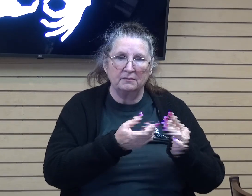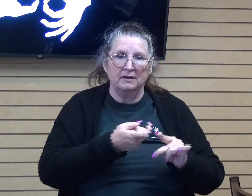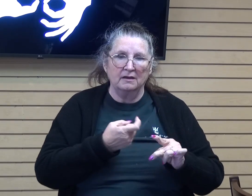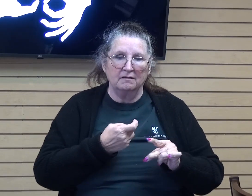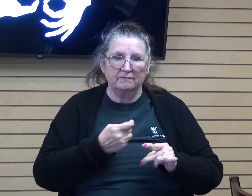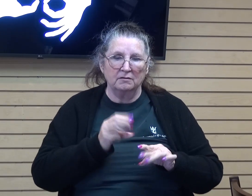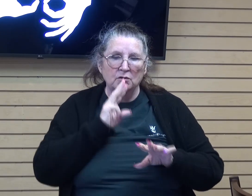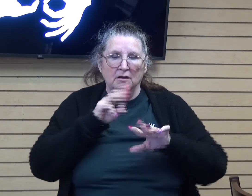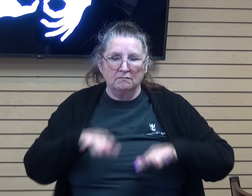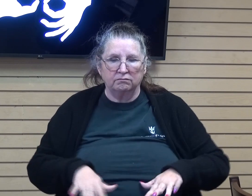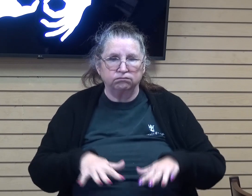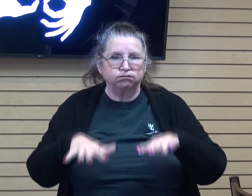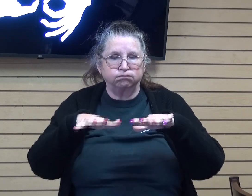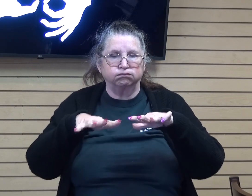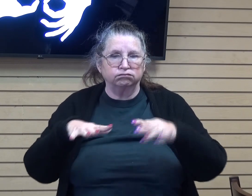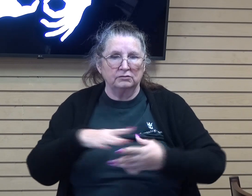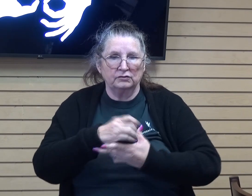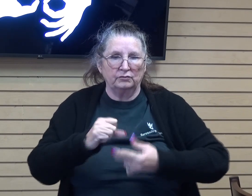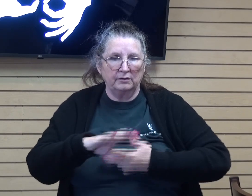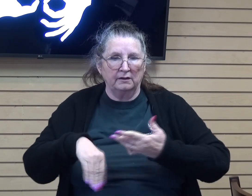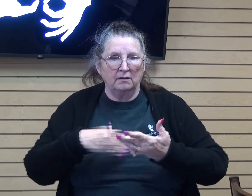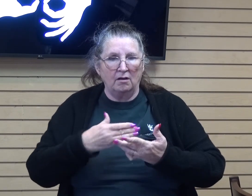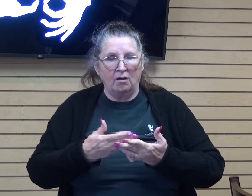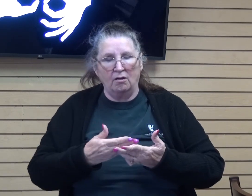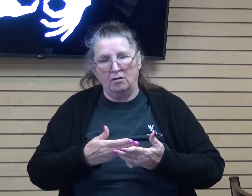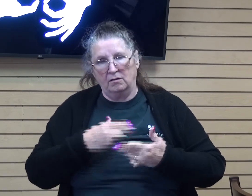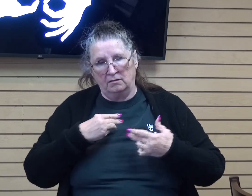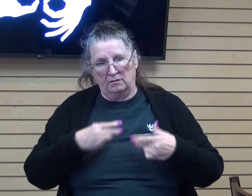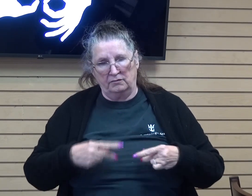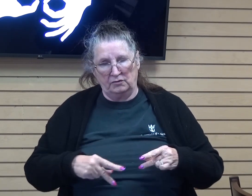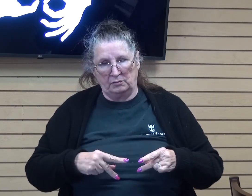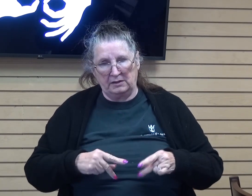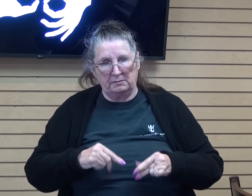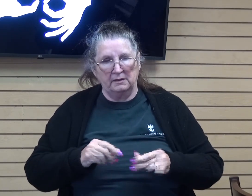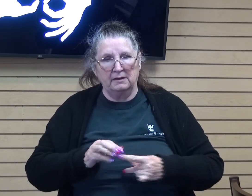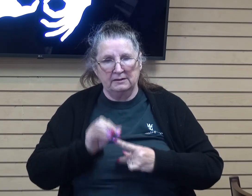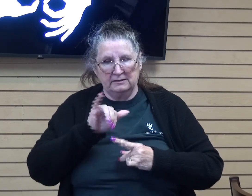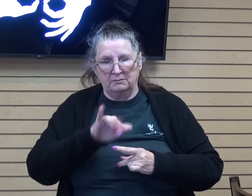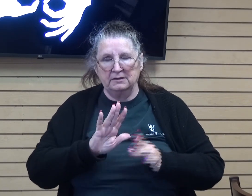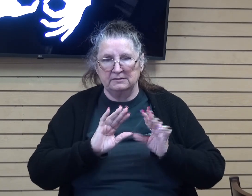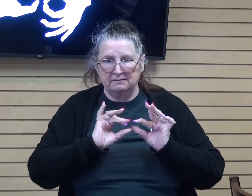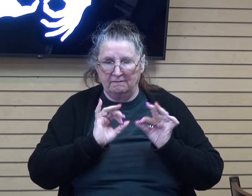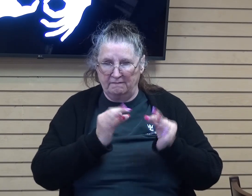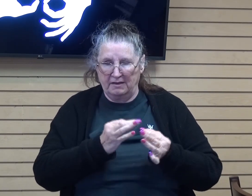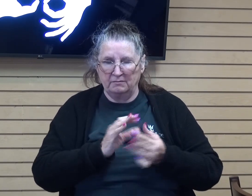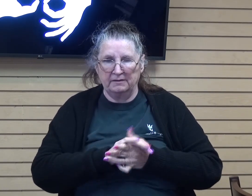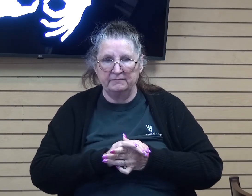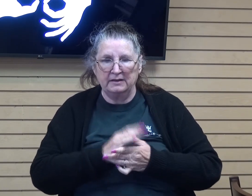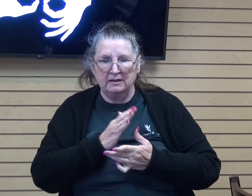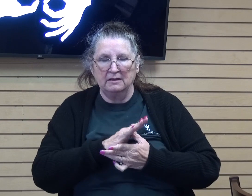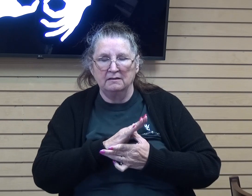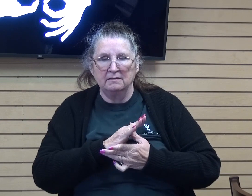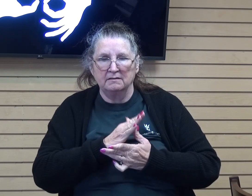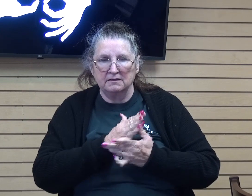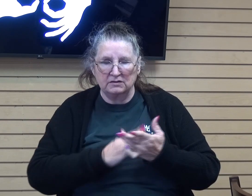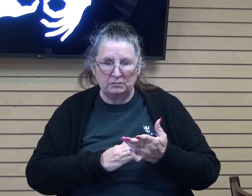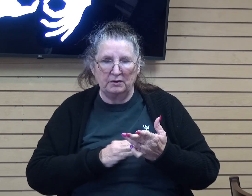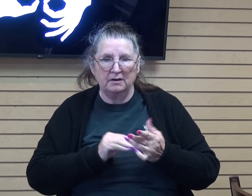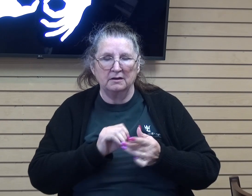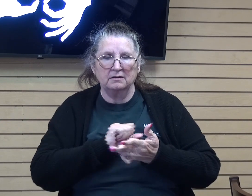flood that would destroy every other human being on earth. This section of scripture shows us how God